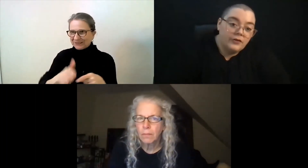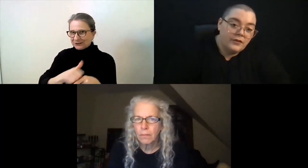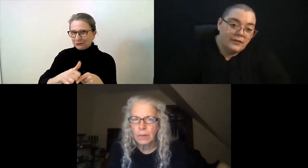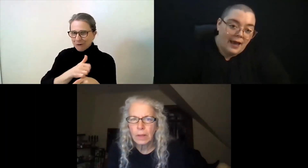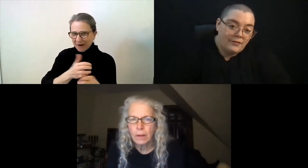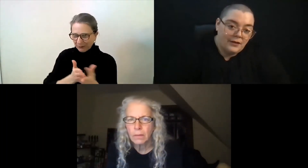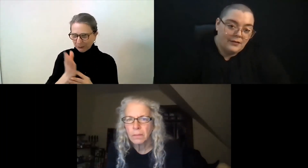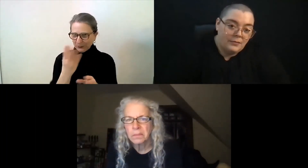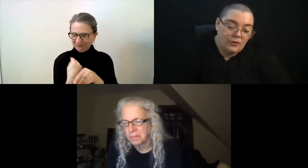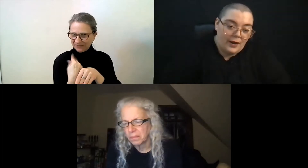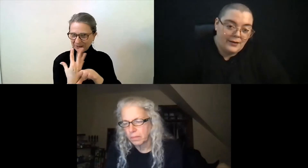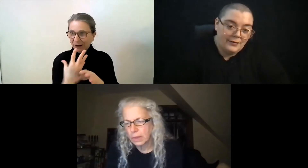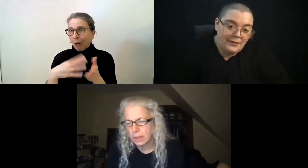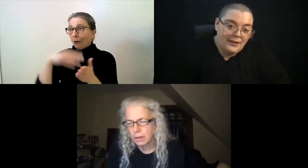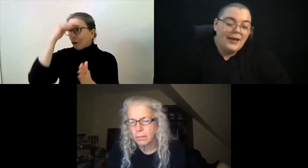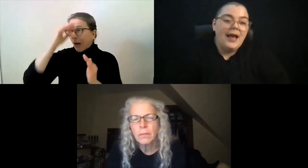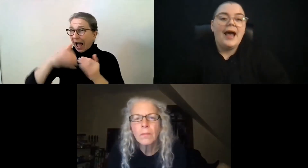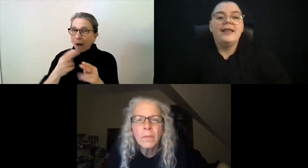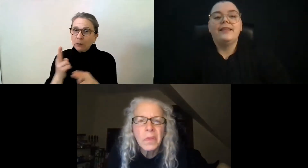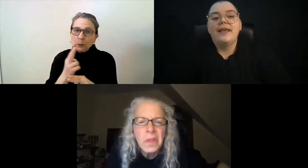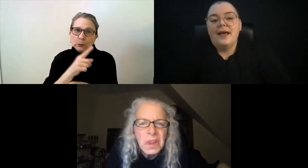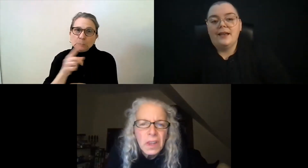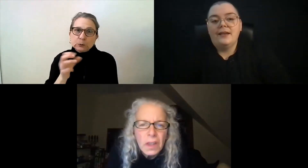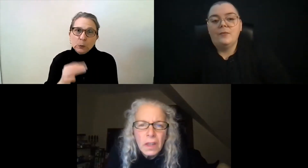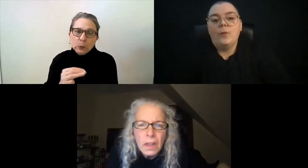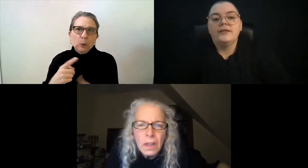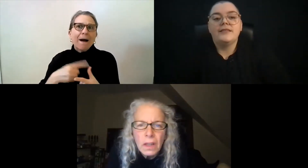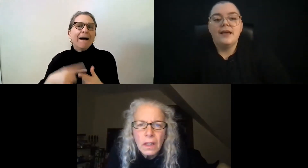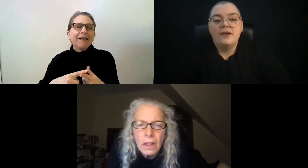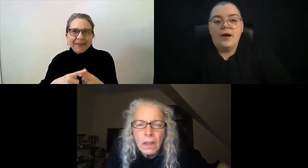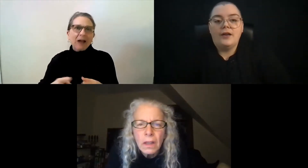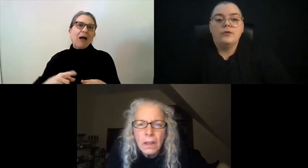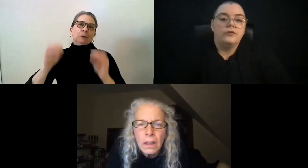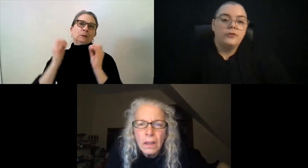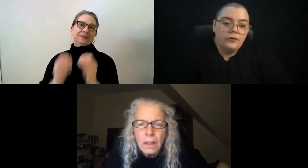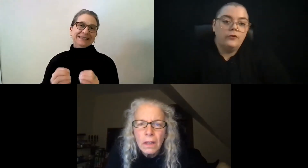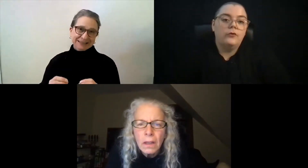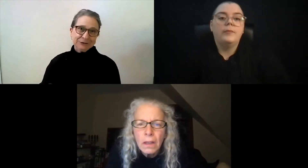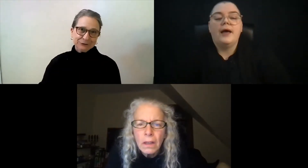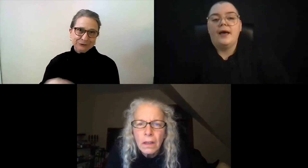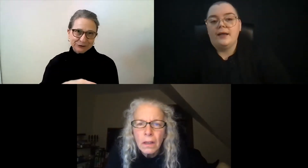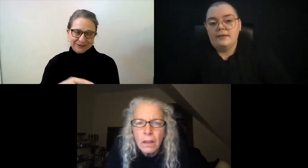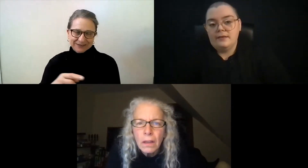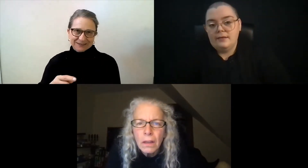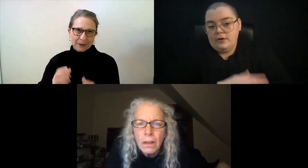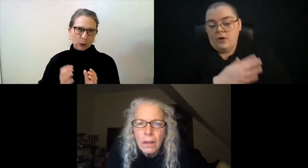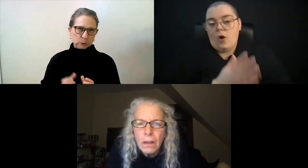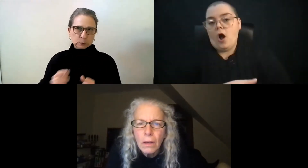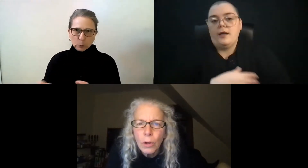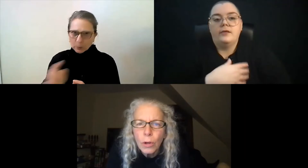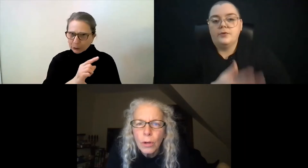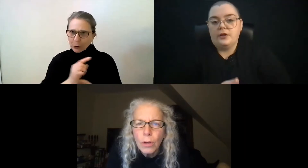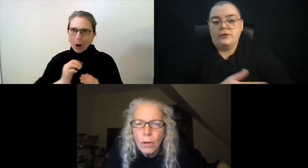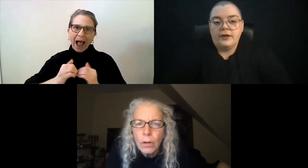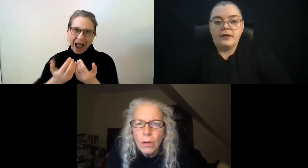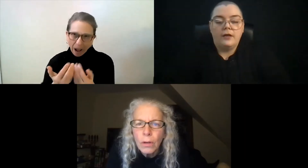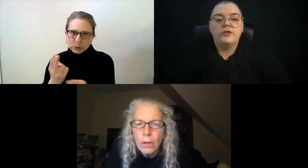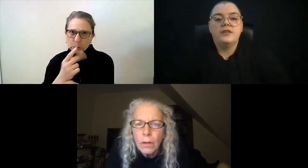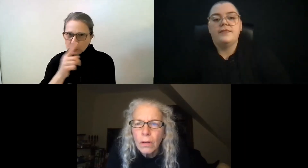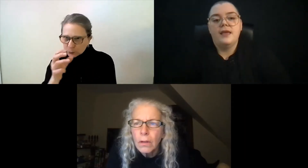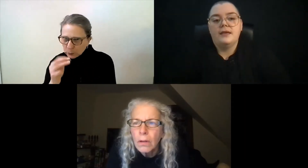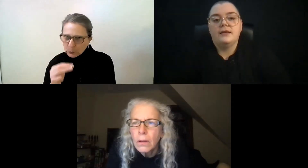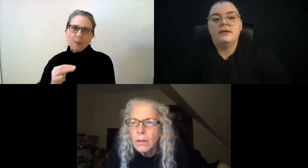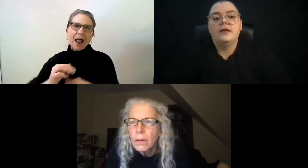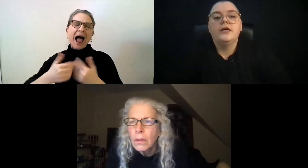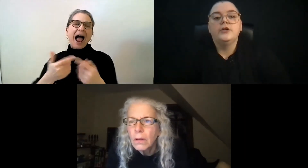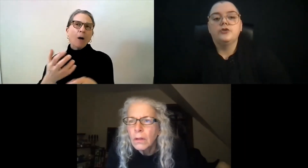first the staff needs to be trained. And then once they know how to use zoom and, you know, on the particular technology,